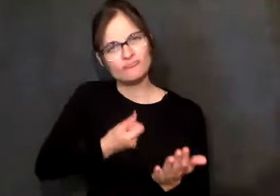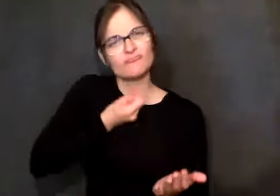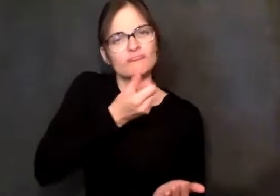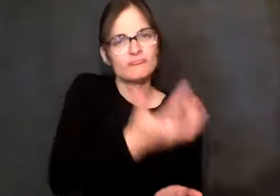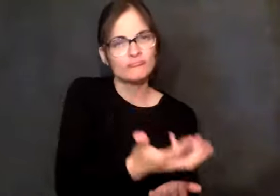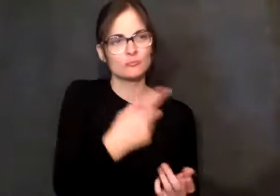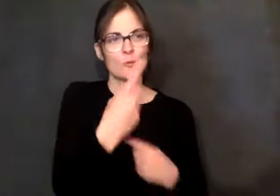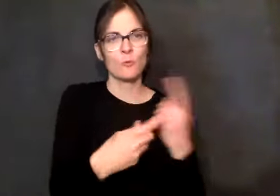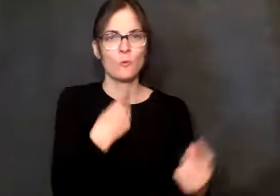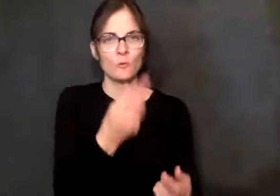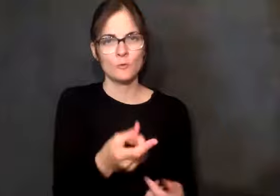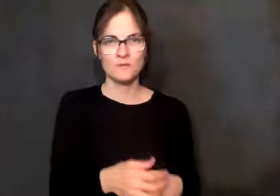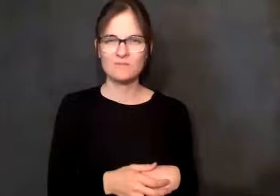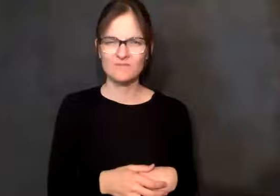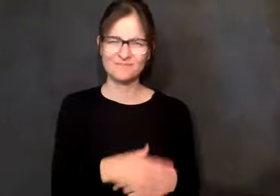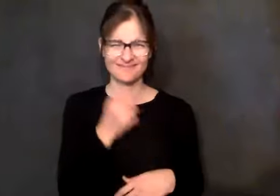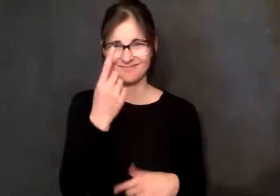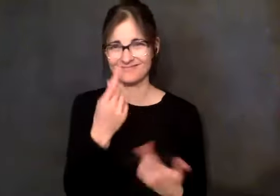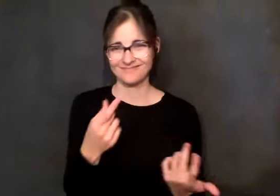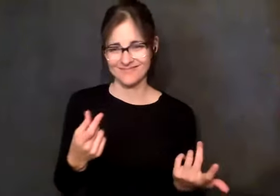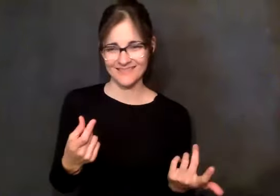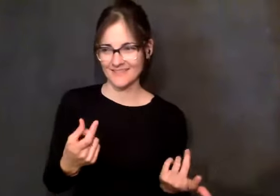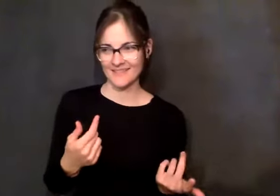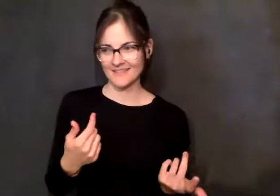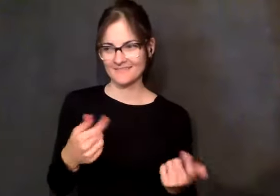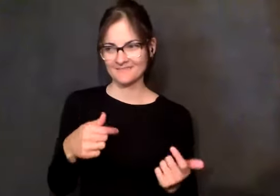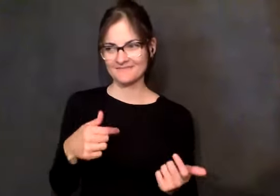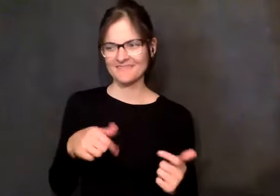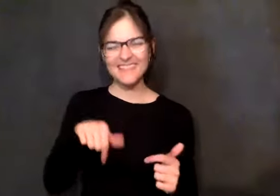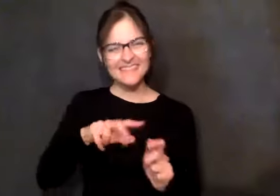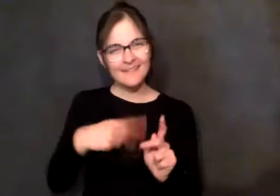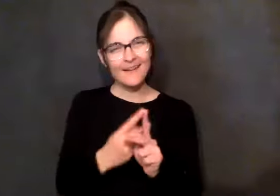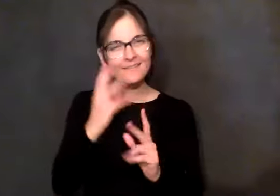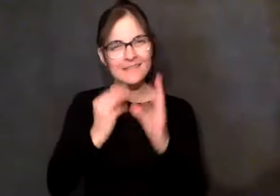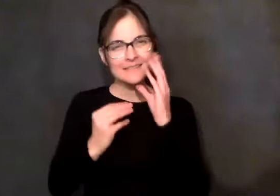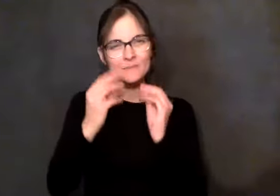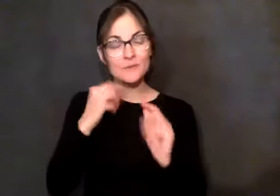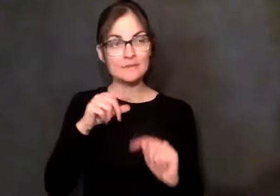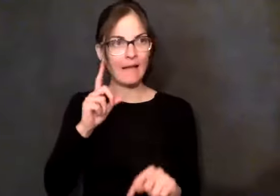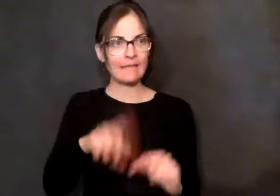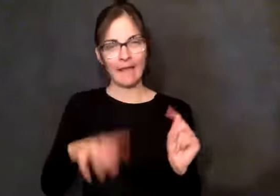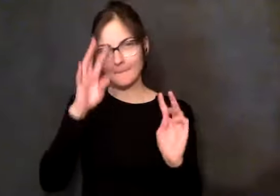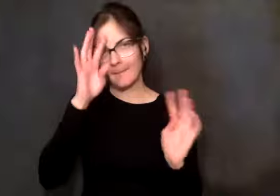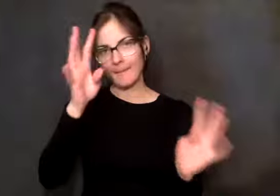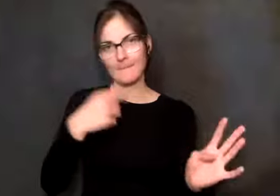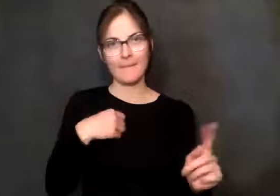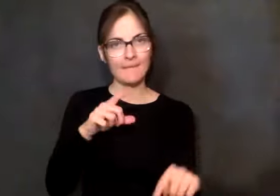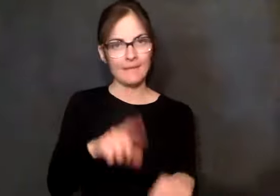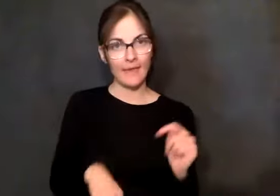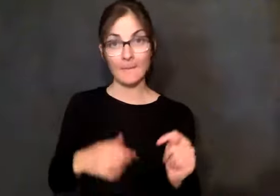me, just the beauty. You can't buy this. You can't make this up. This is what happens. Some of the things that have happened to me, just because I've